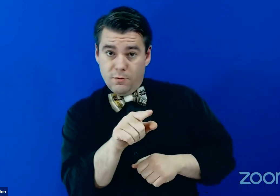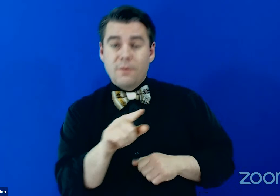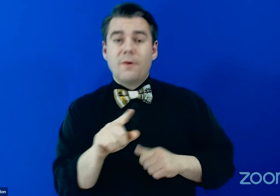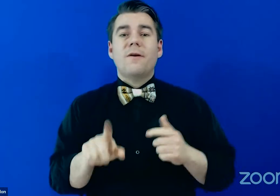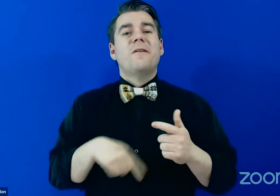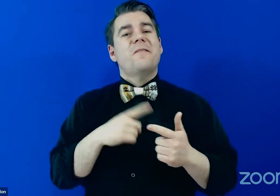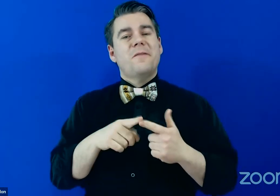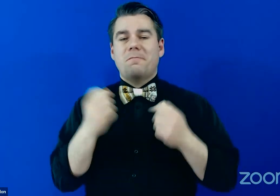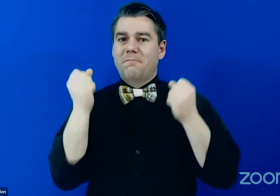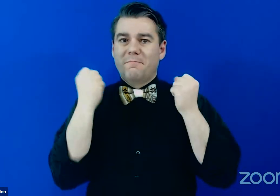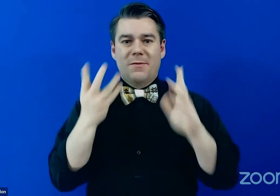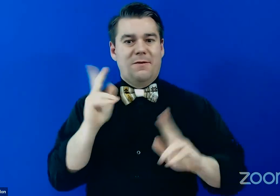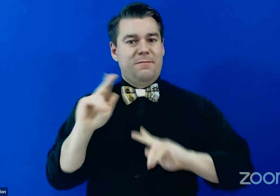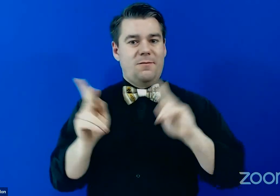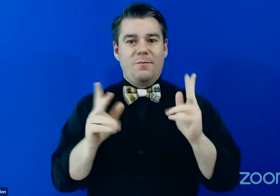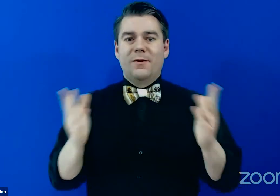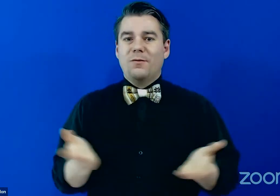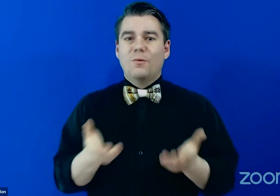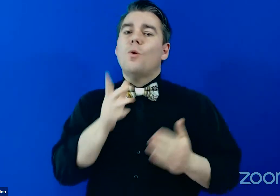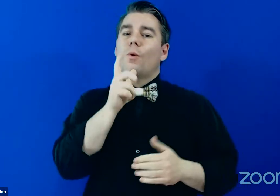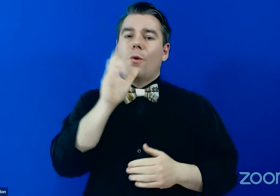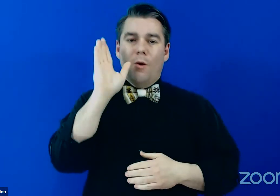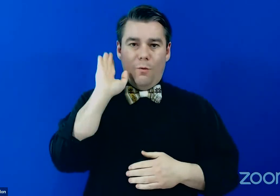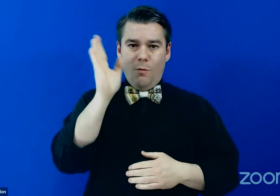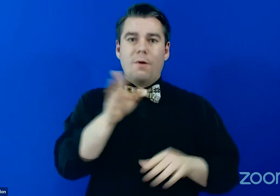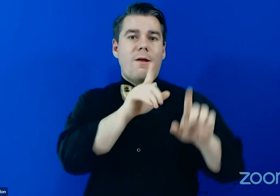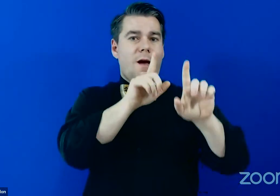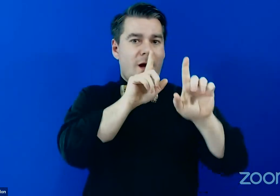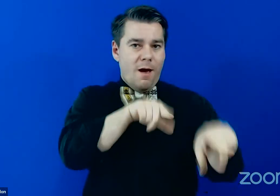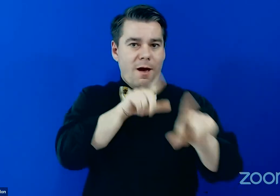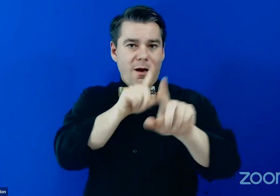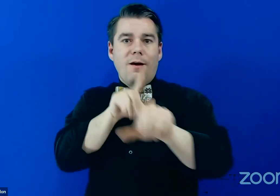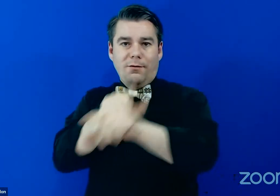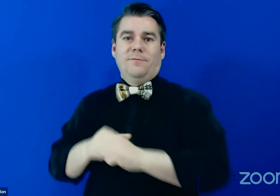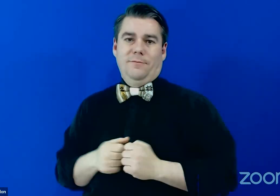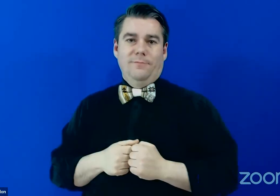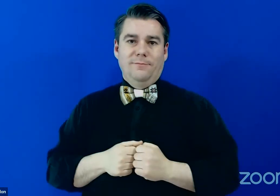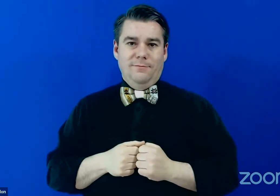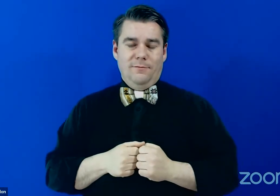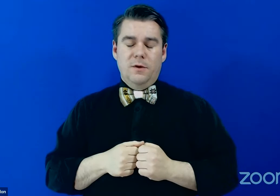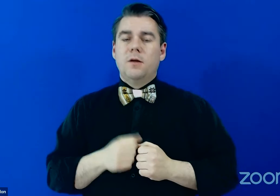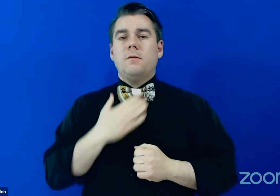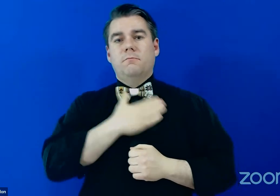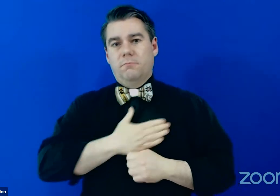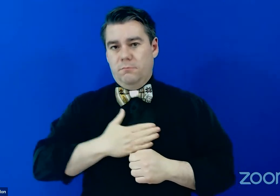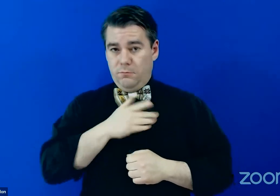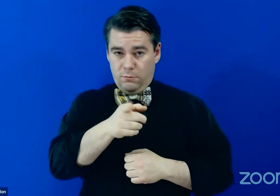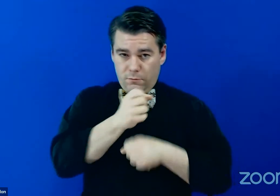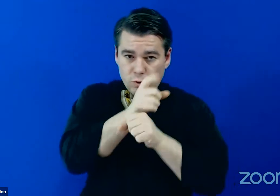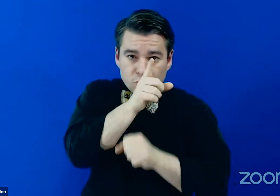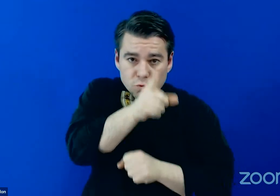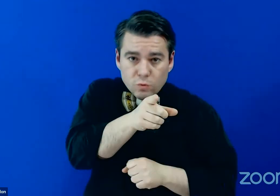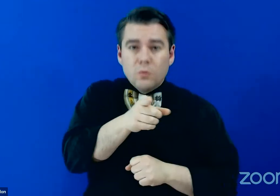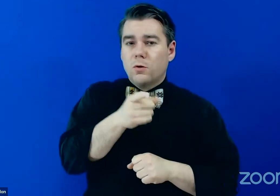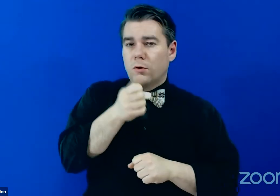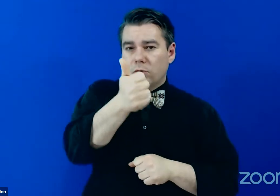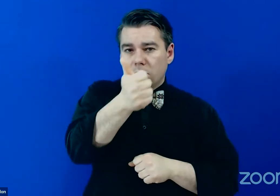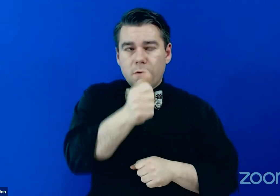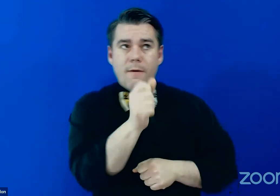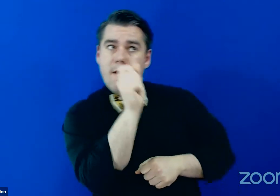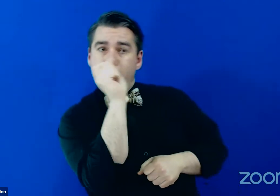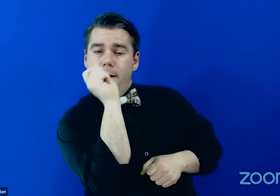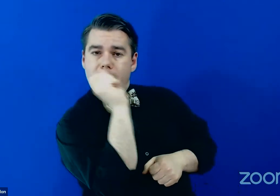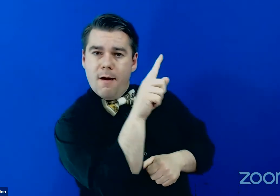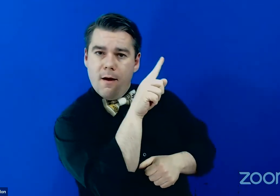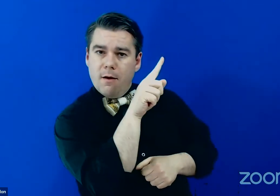um, lots of people here that are going to be answering for them. Please make sure if you are asking a question of a